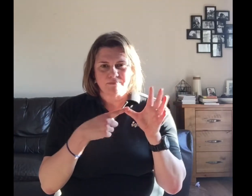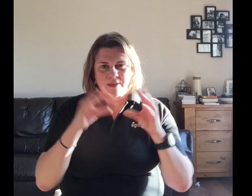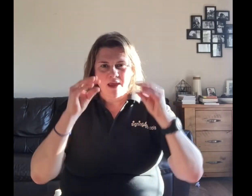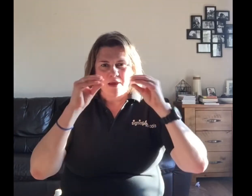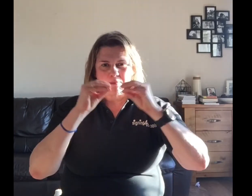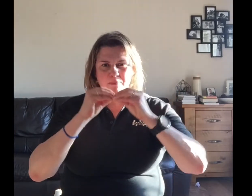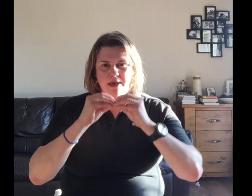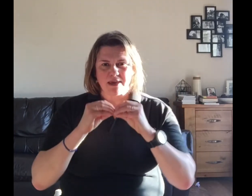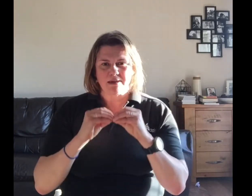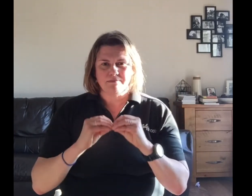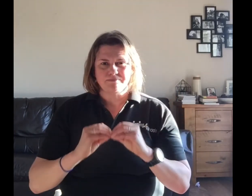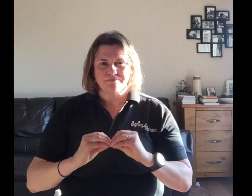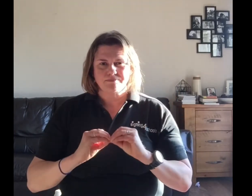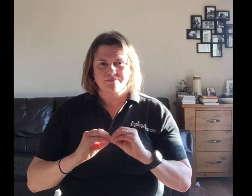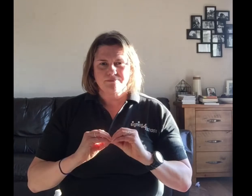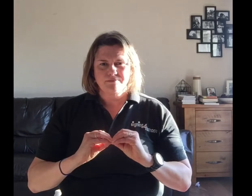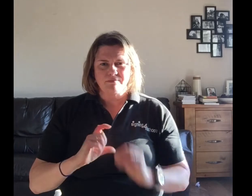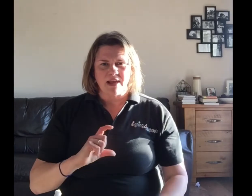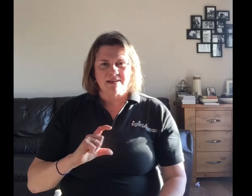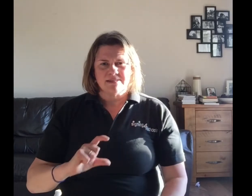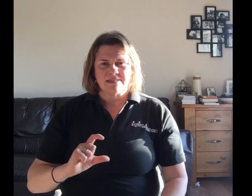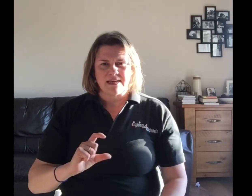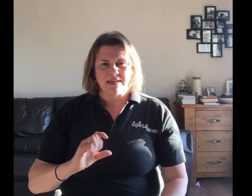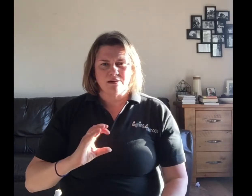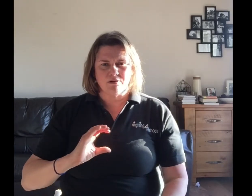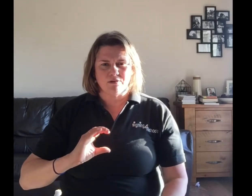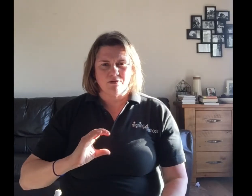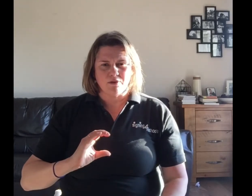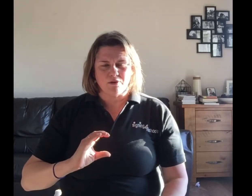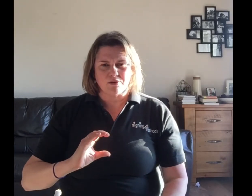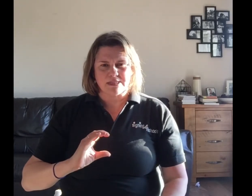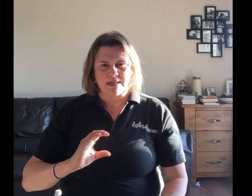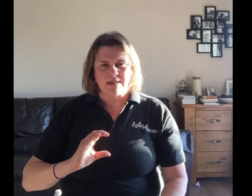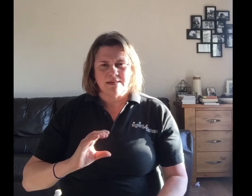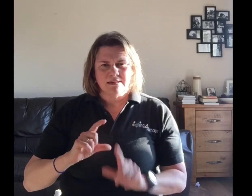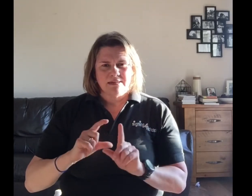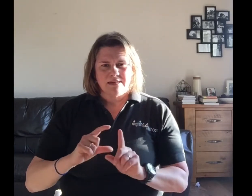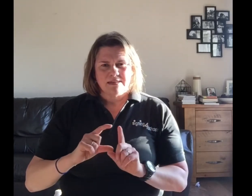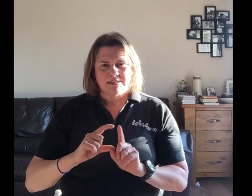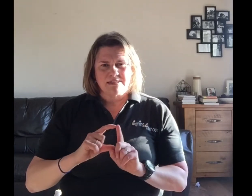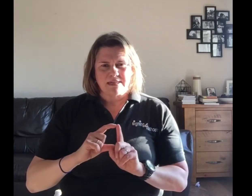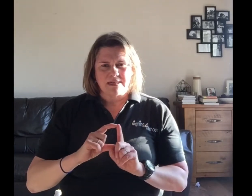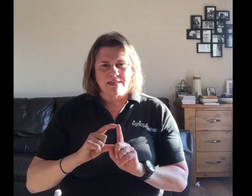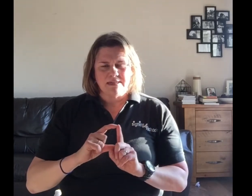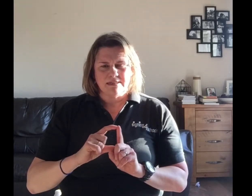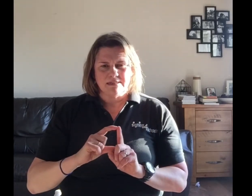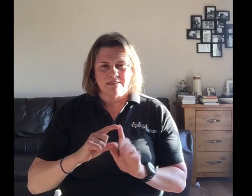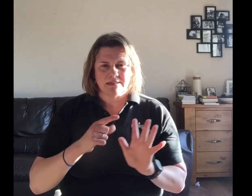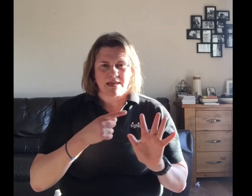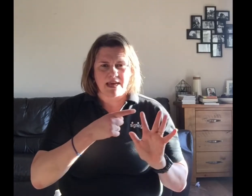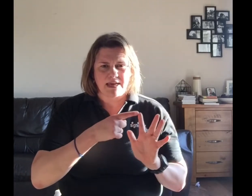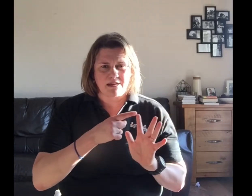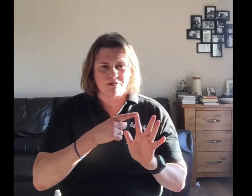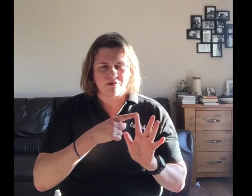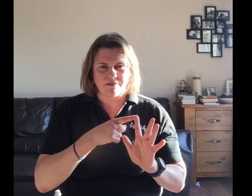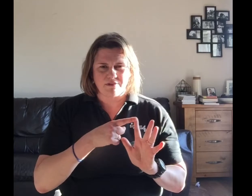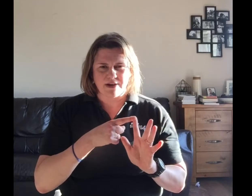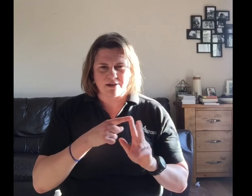B, C or C, D, E, another of our vowels,